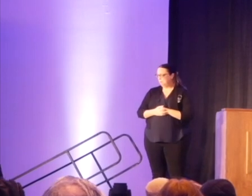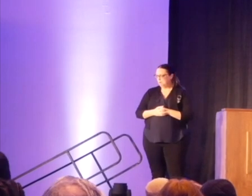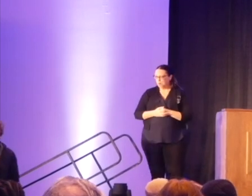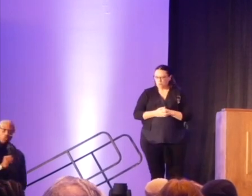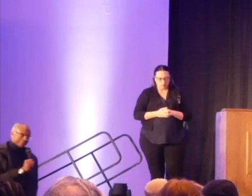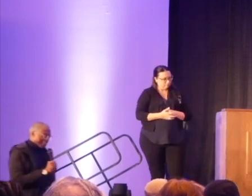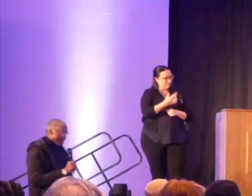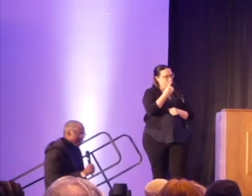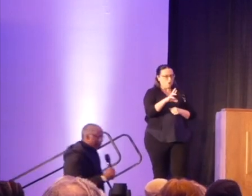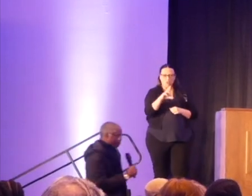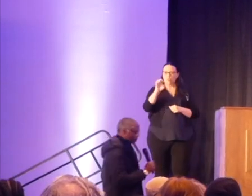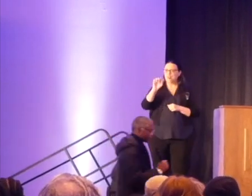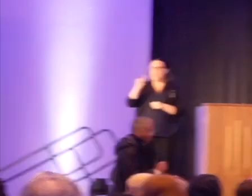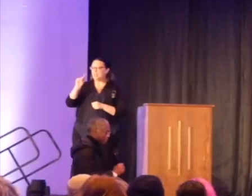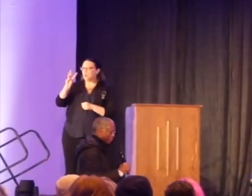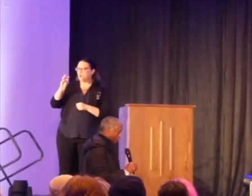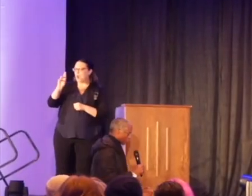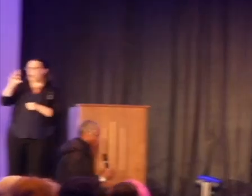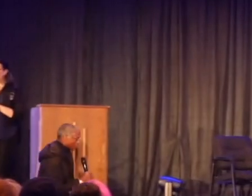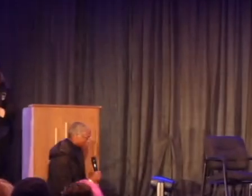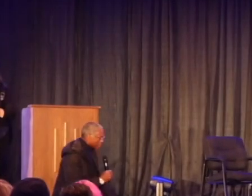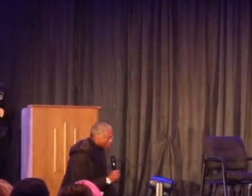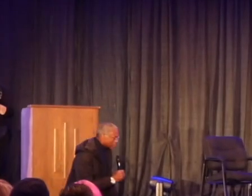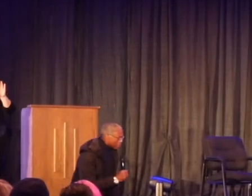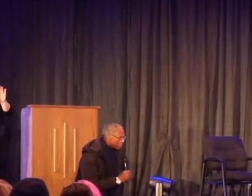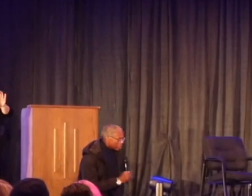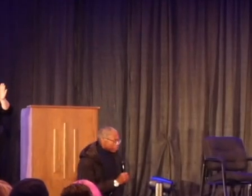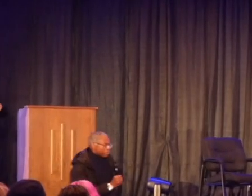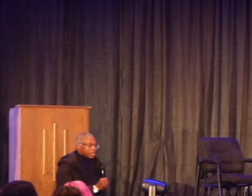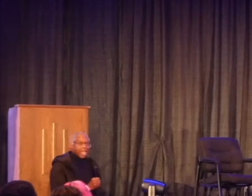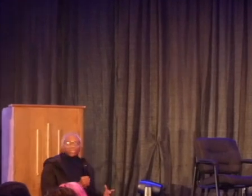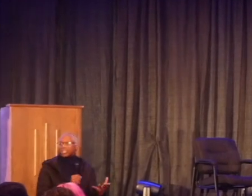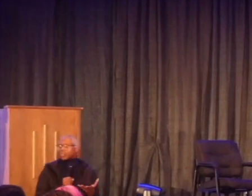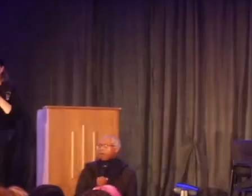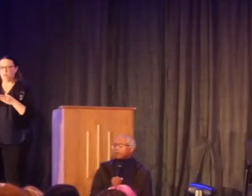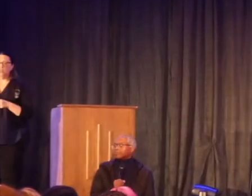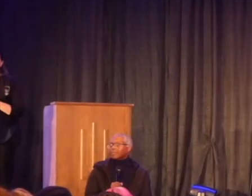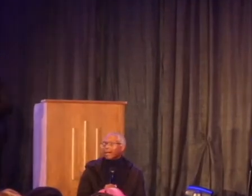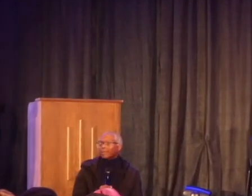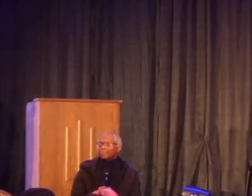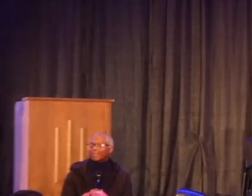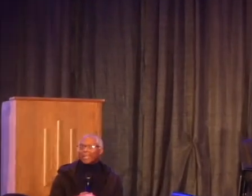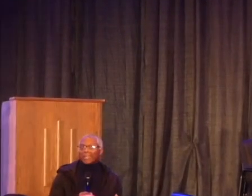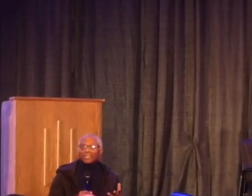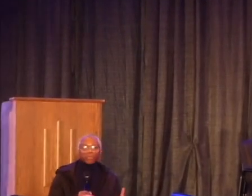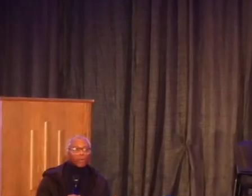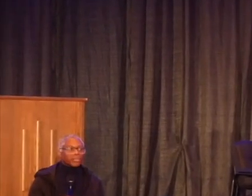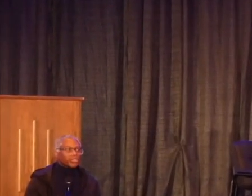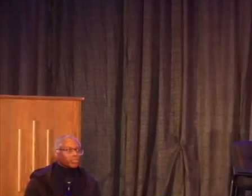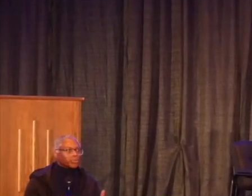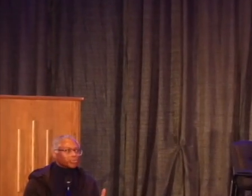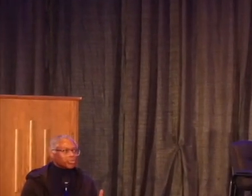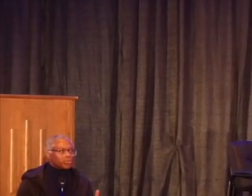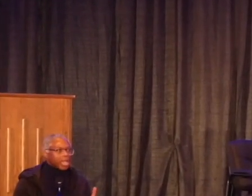Dr. Etouarou, I think what a great way to end this by asking us all. It's